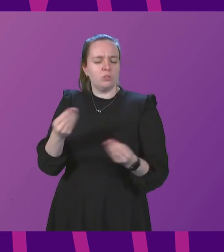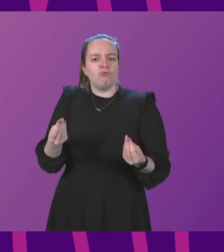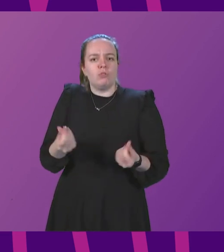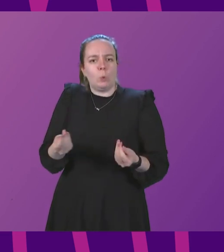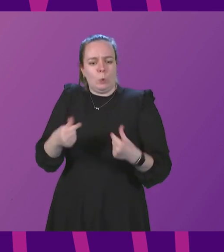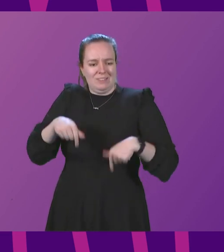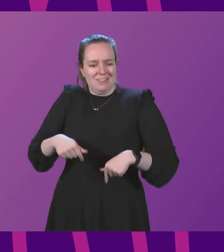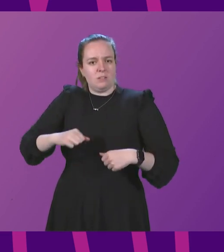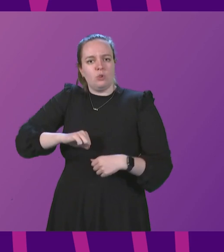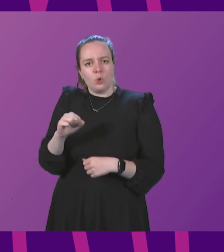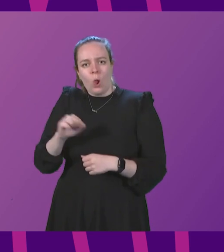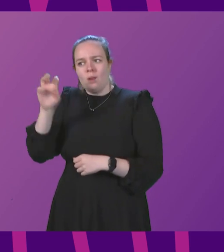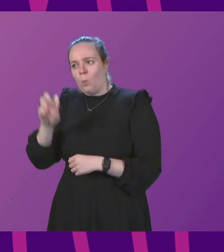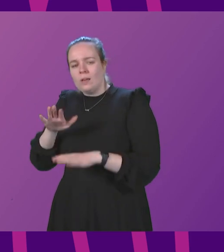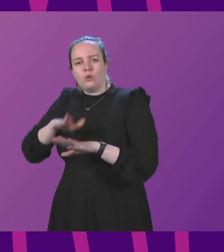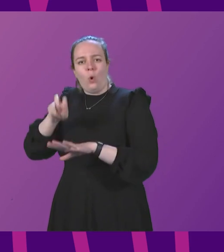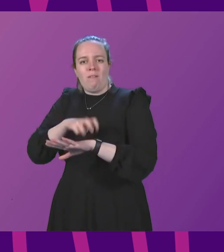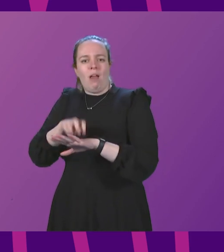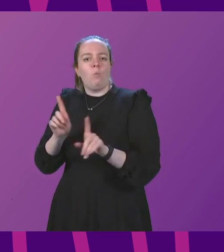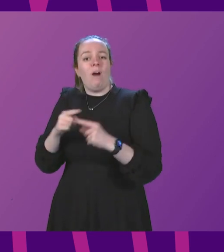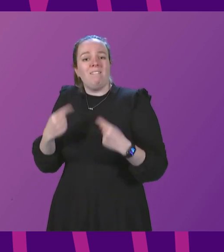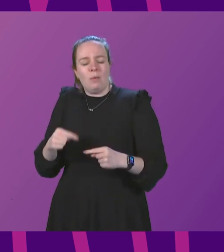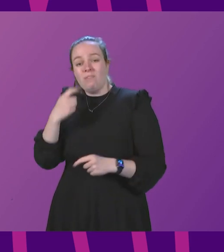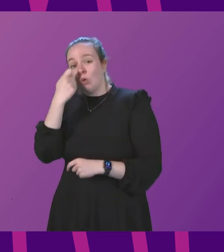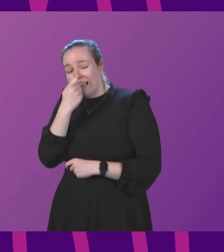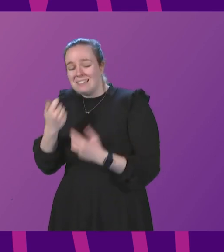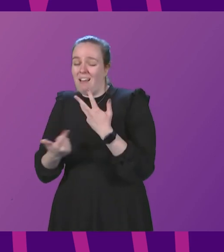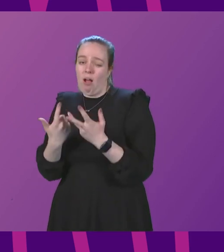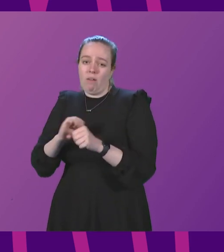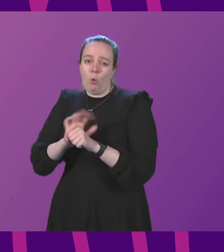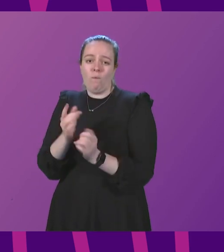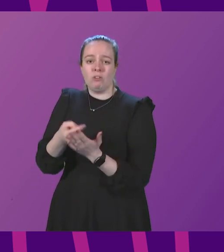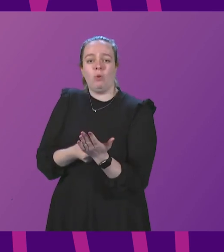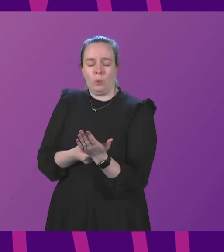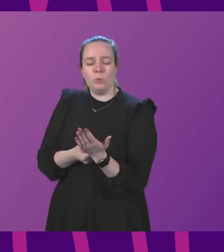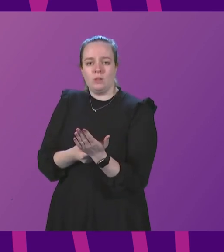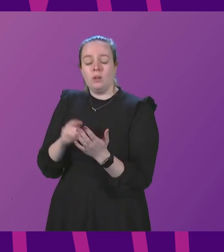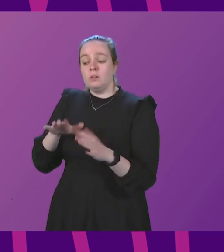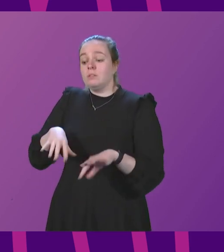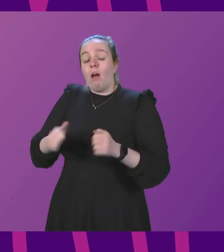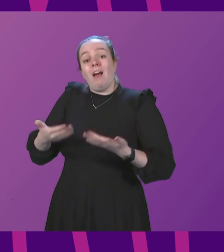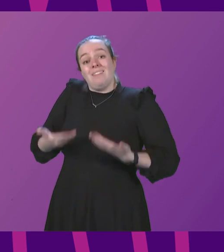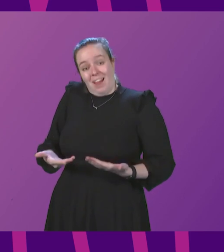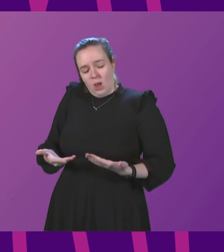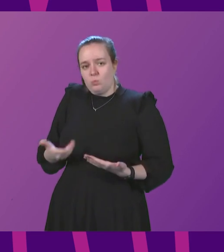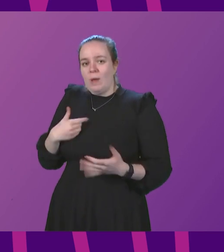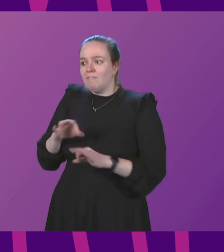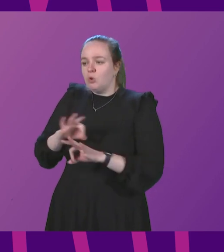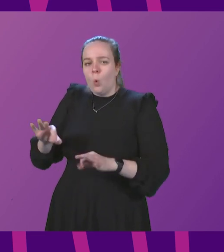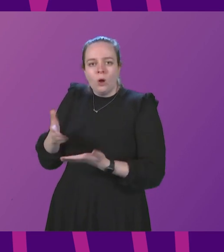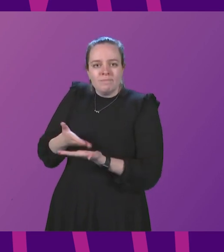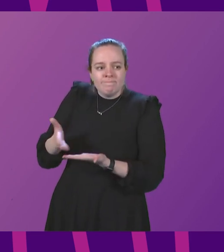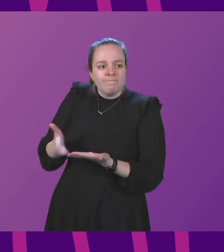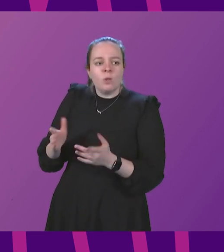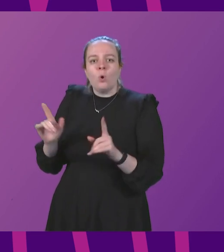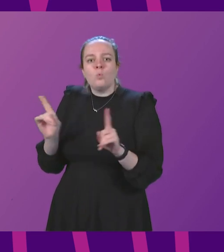to Scotland, Wales and Northern Ireland for testing and other COVID measures. As of now, we have no clarity on